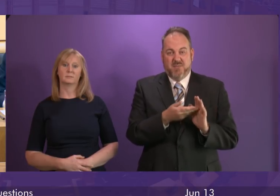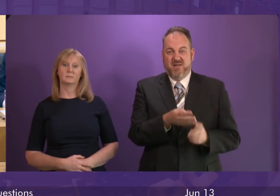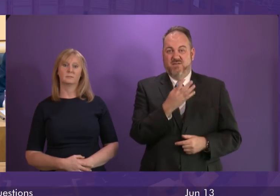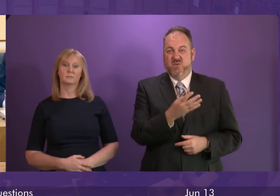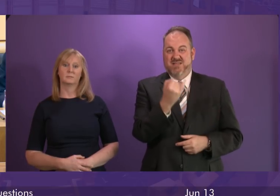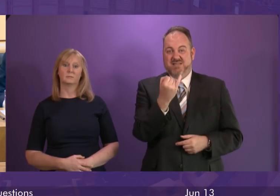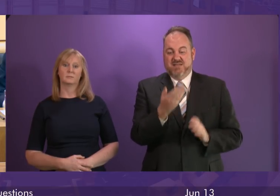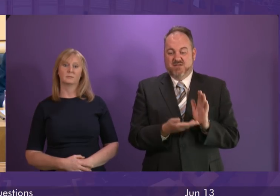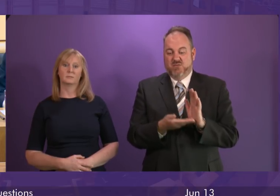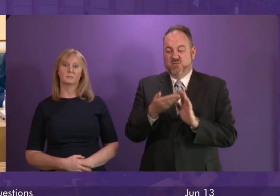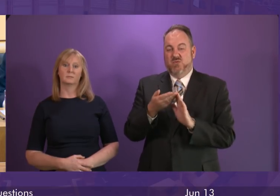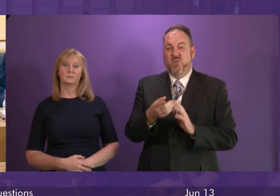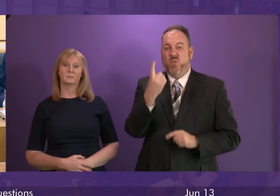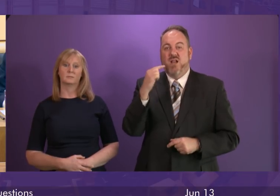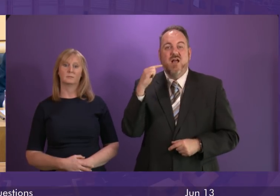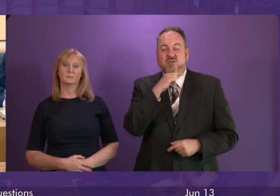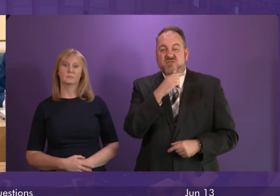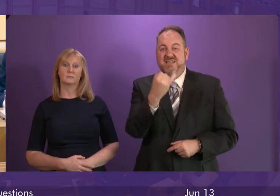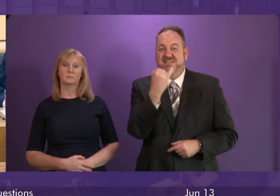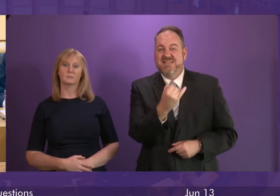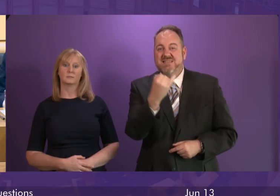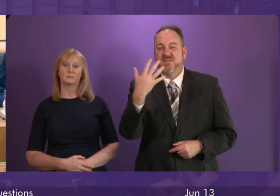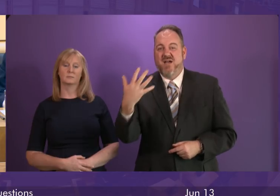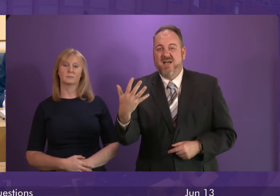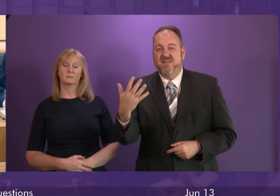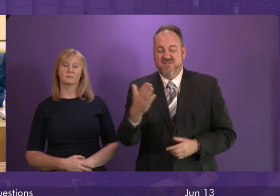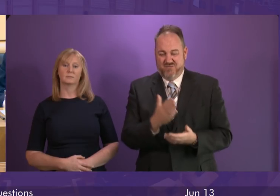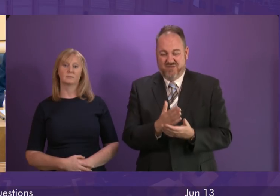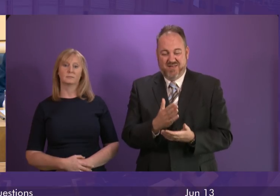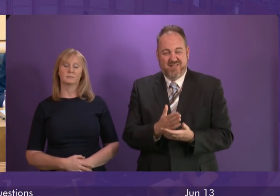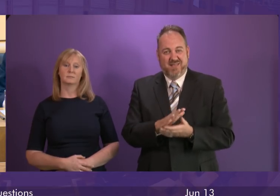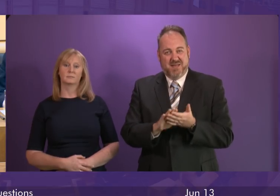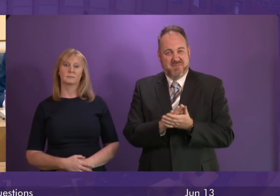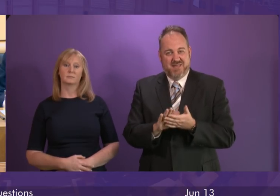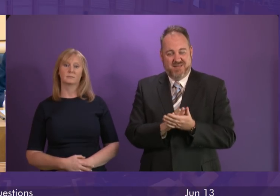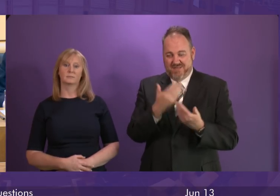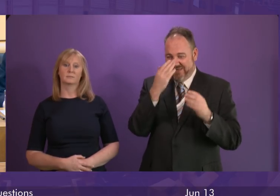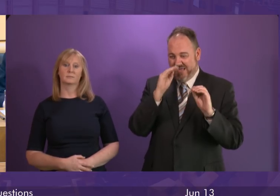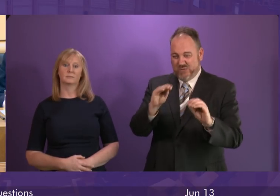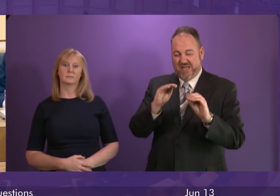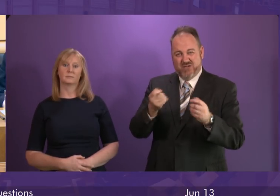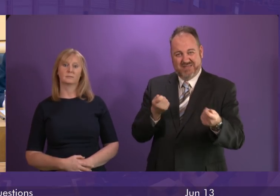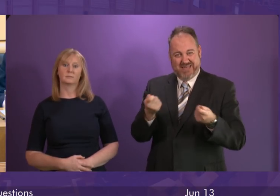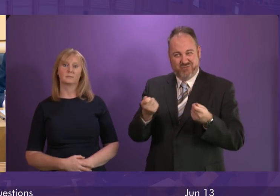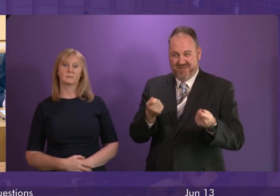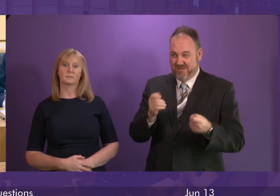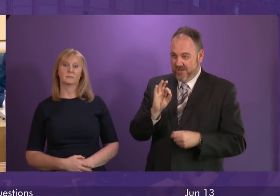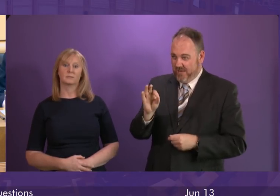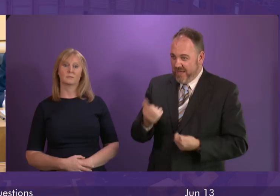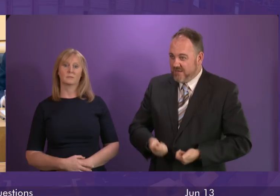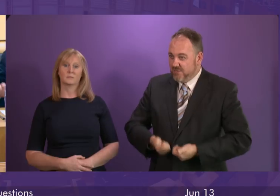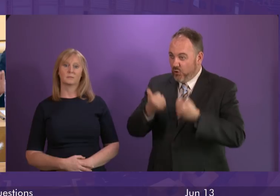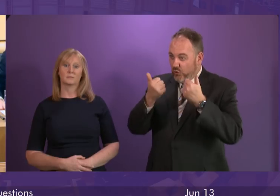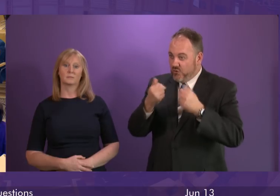to 165. So to go back to the Education Secretary's comments, does that sound like blossoming